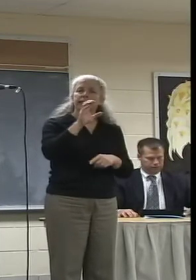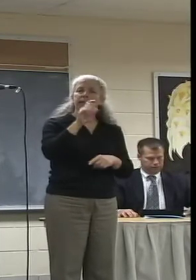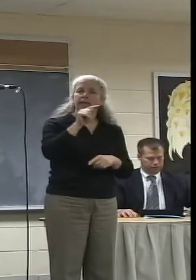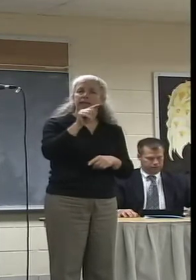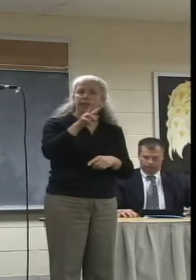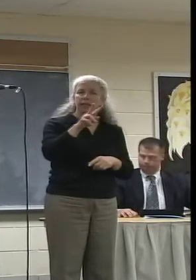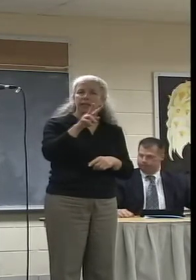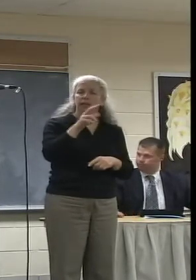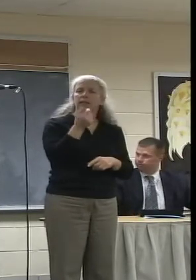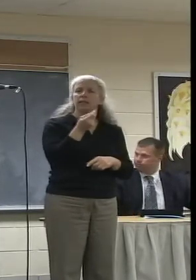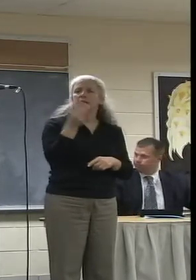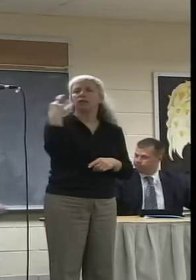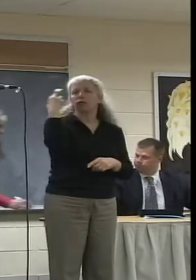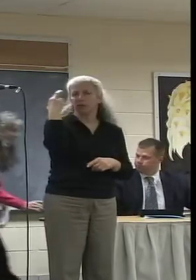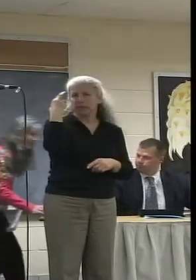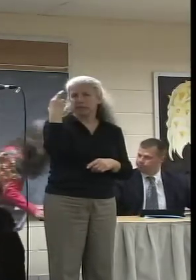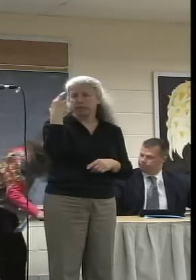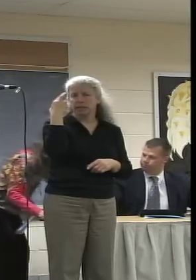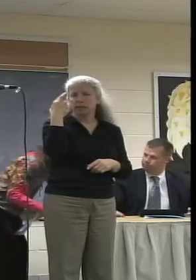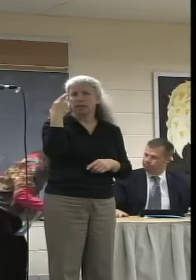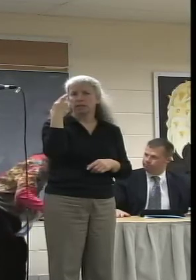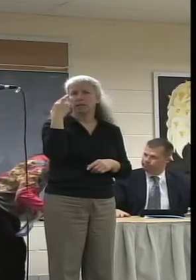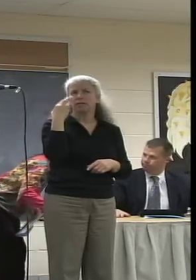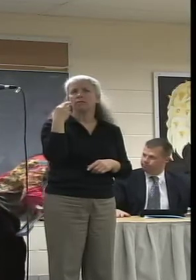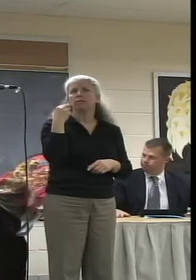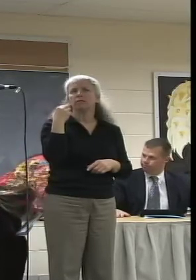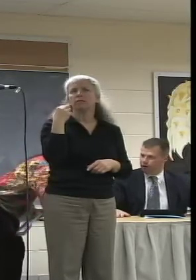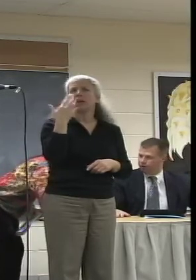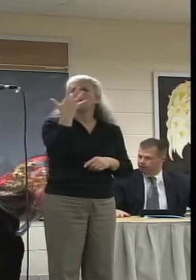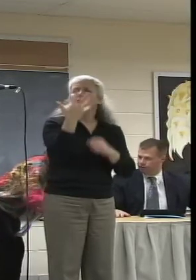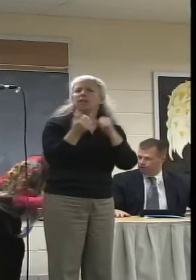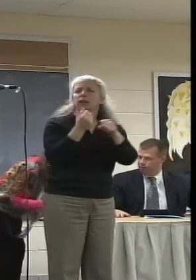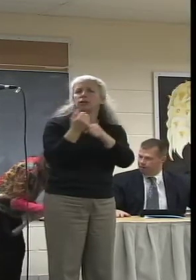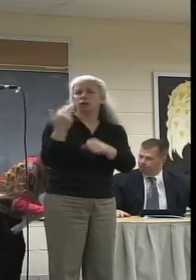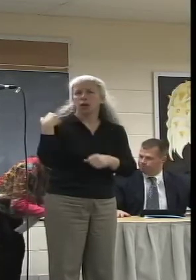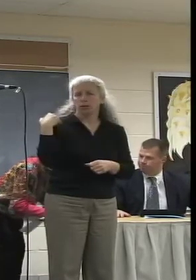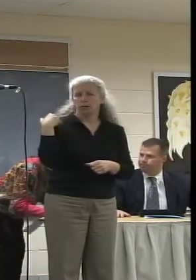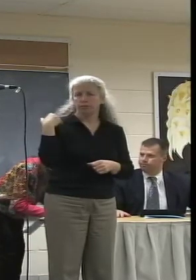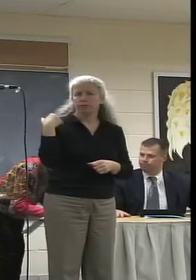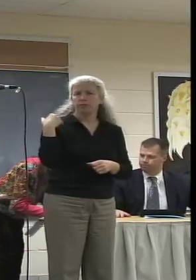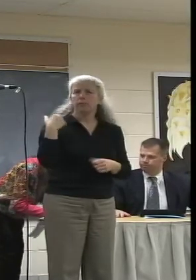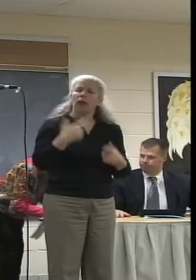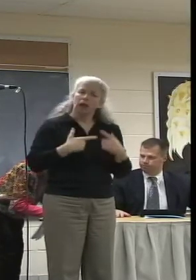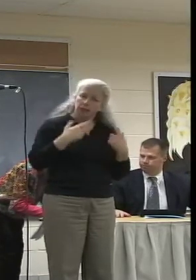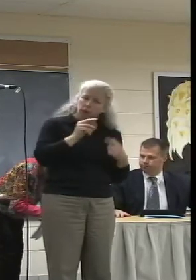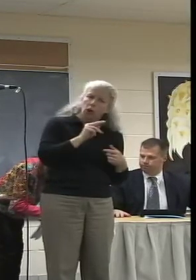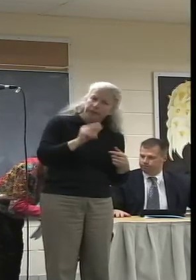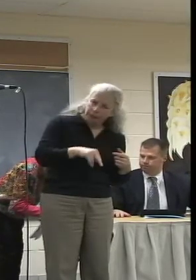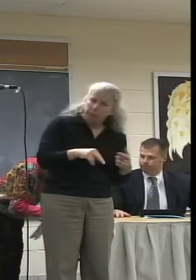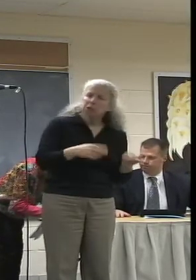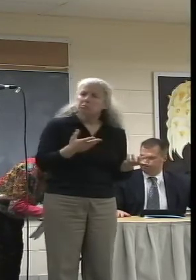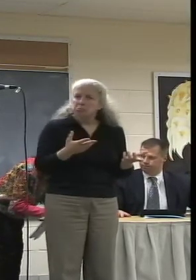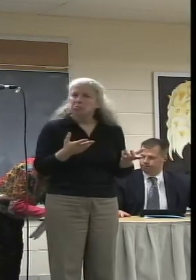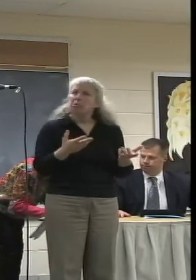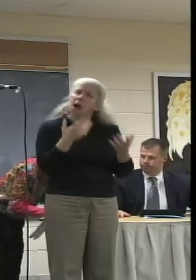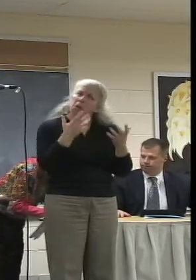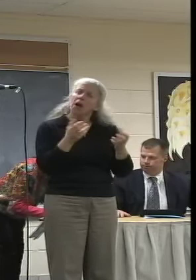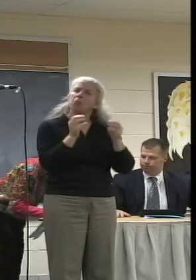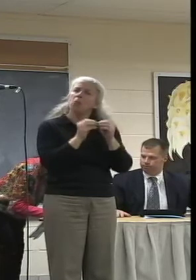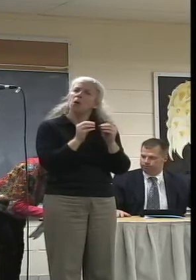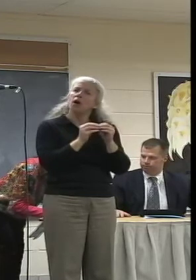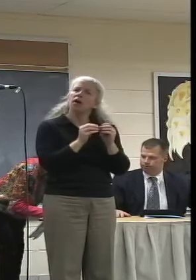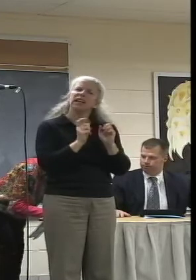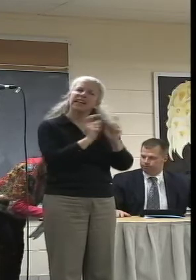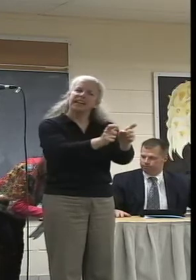One is I wanted to, a little over five years ago, living in Northampton, I really wanted to start contributing